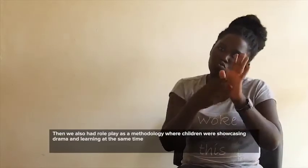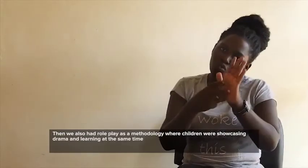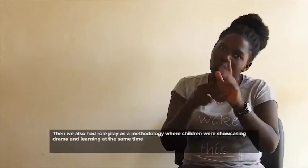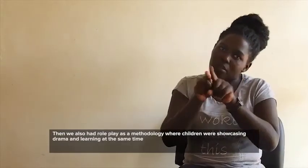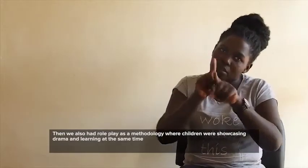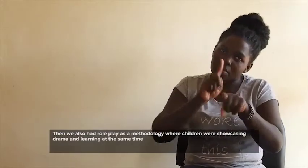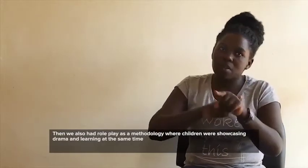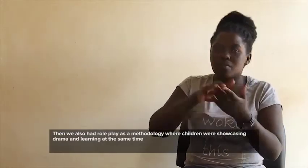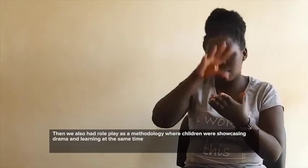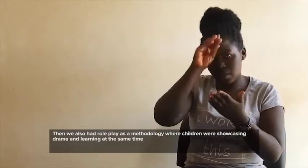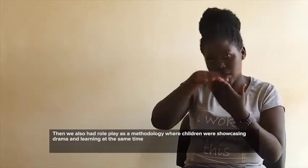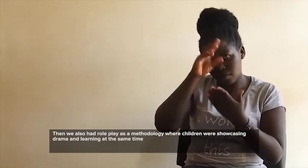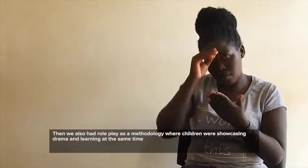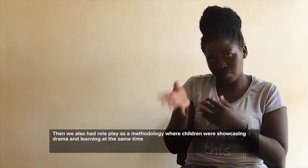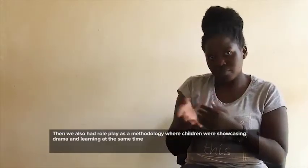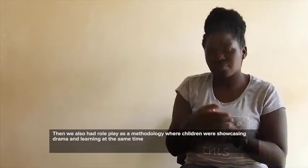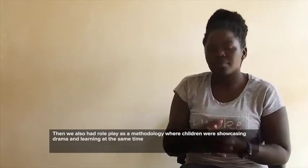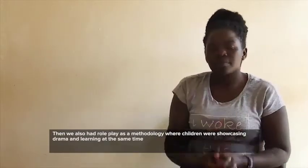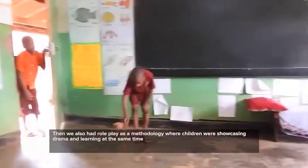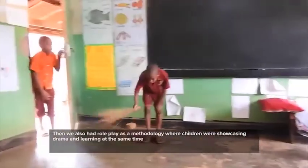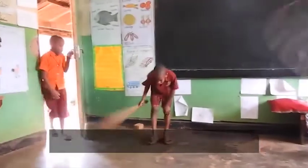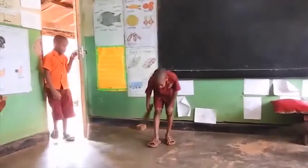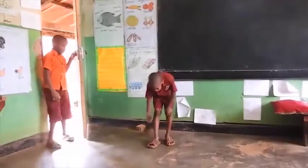children were showcasing drama and learning at the same time. Music